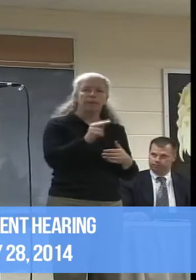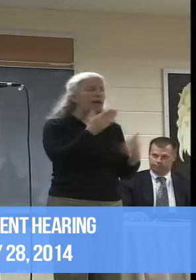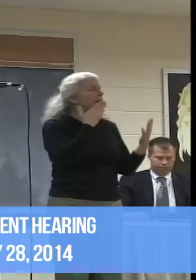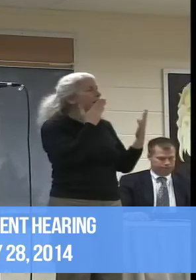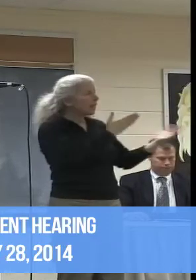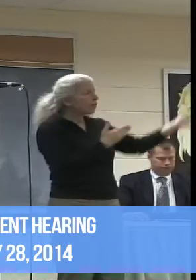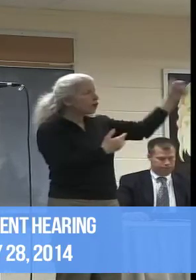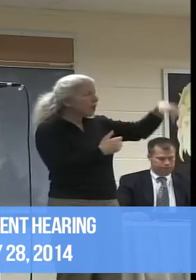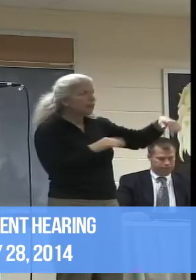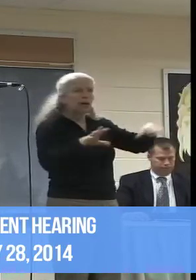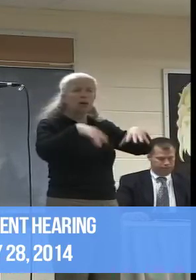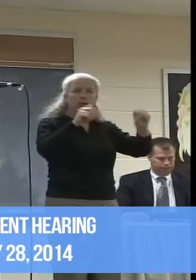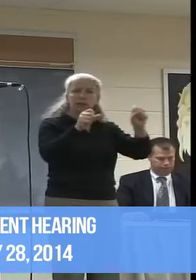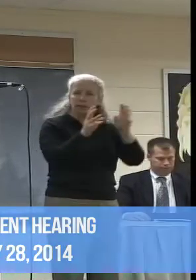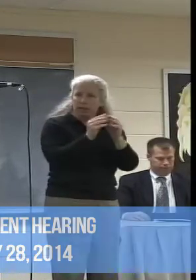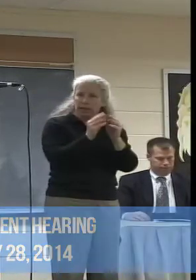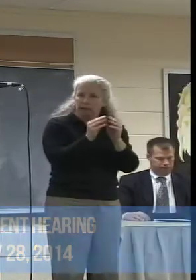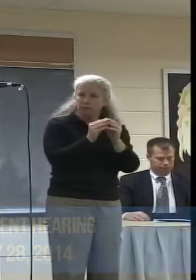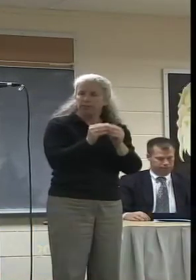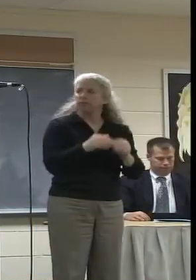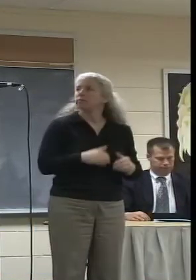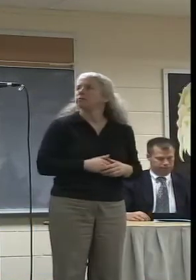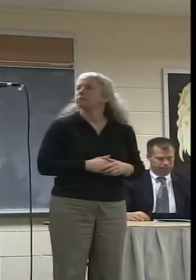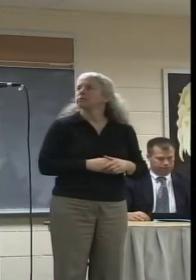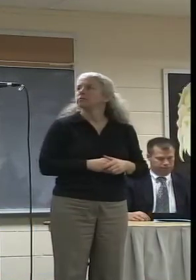having this forum tonight.